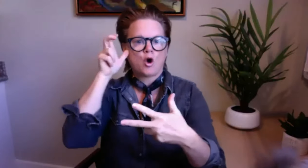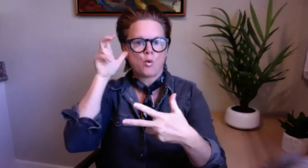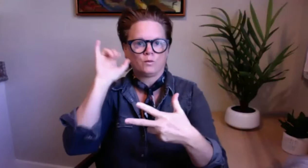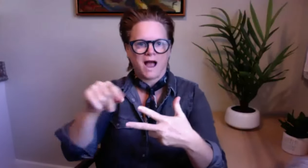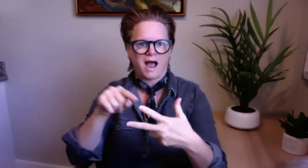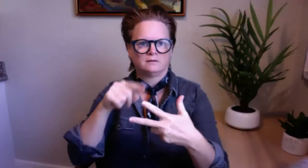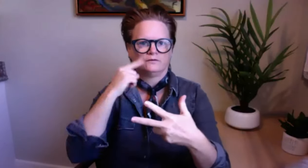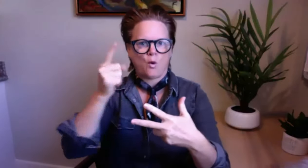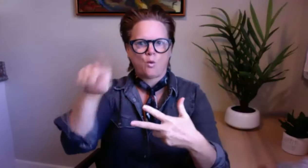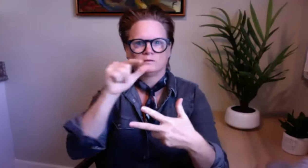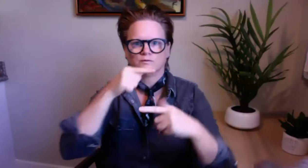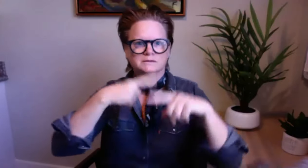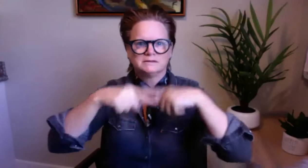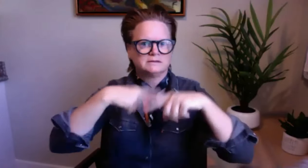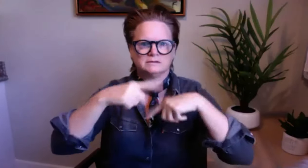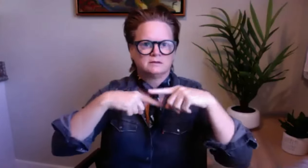on the webinar